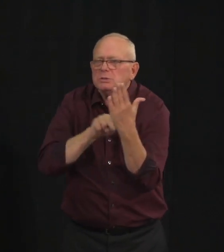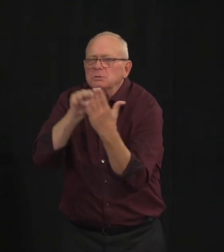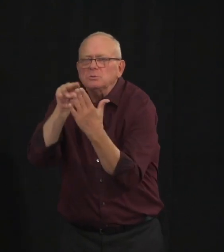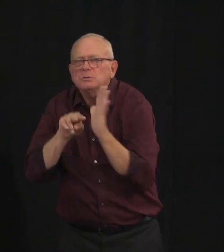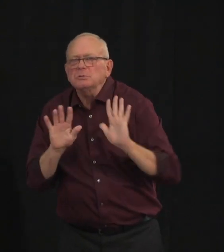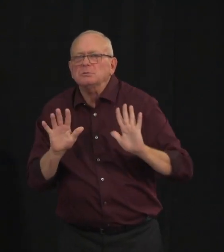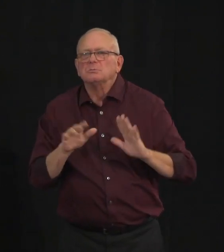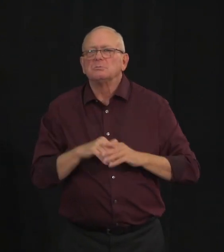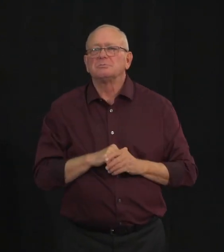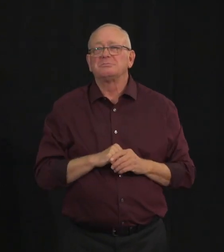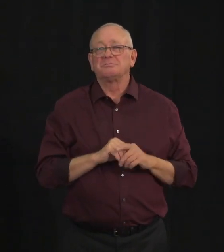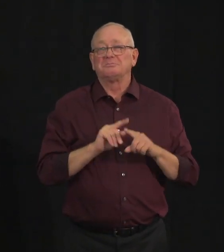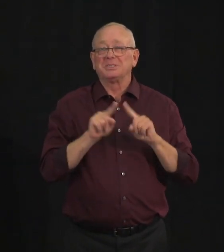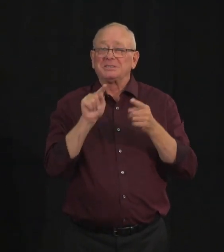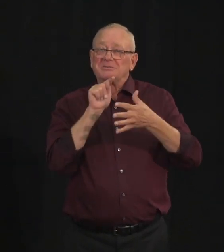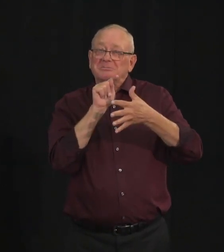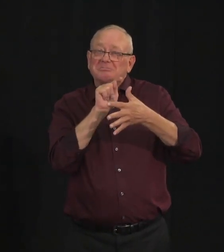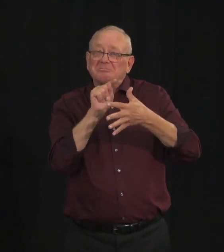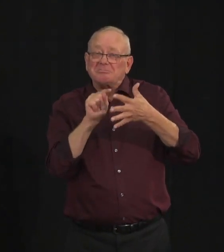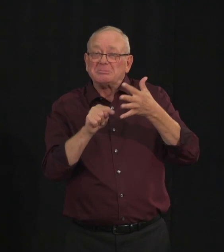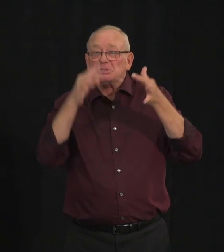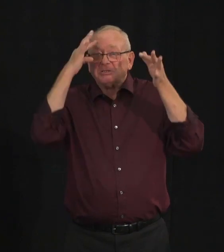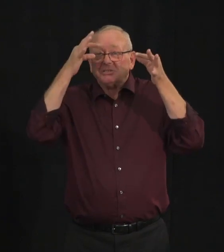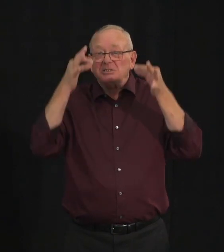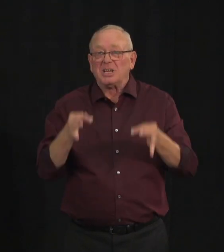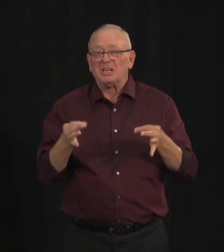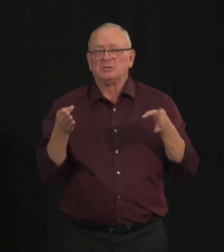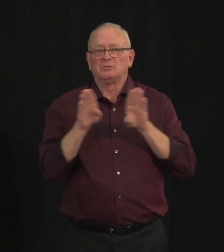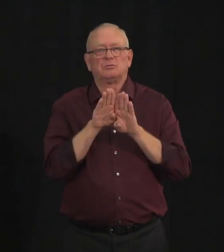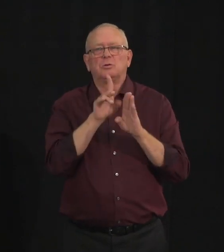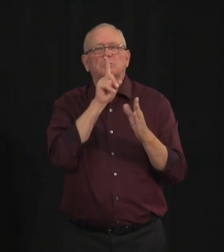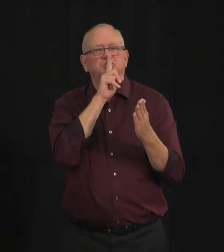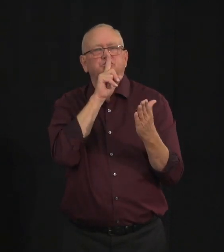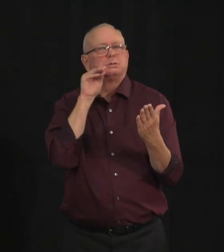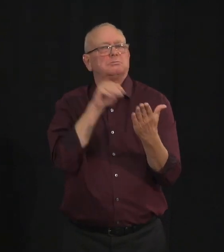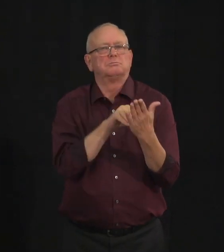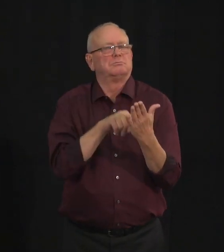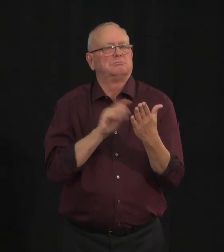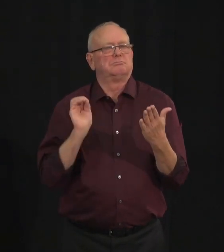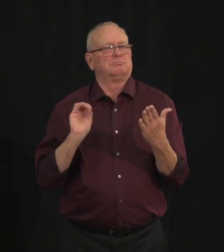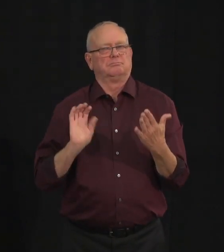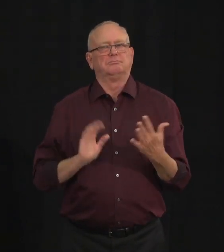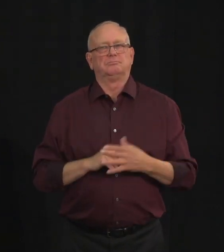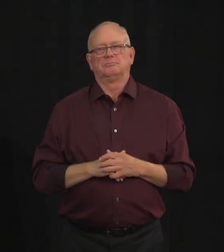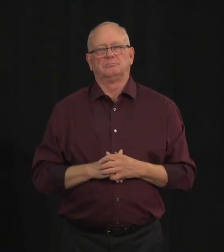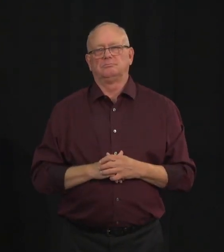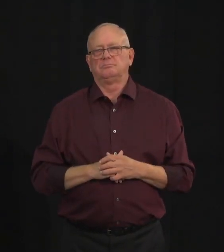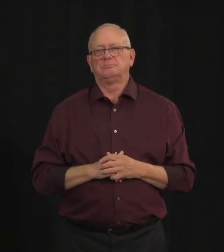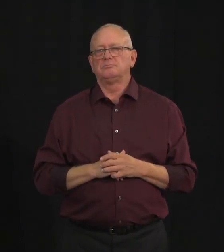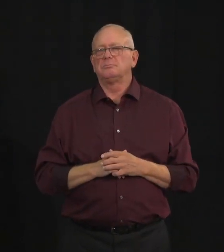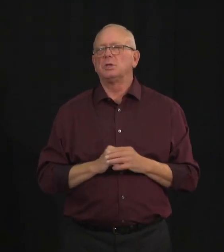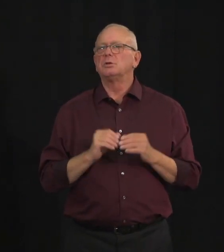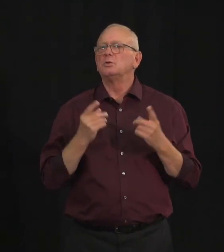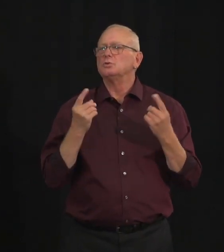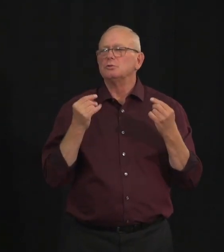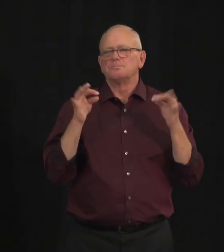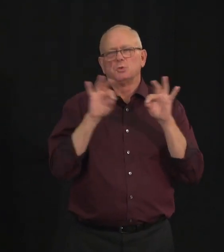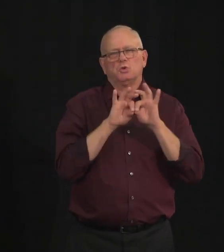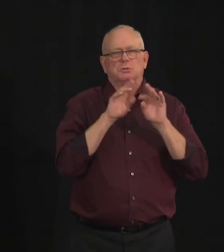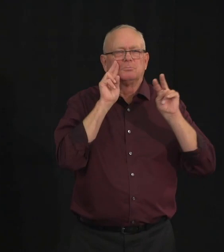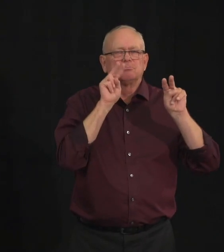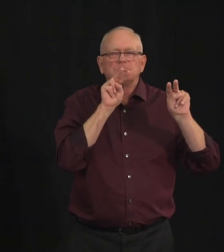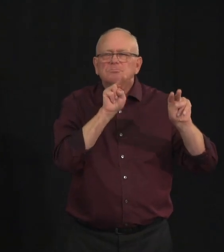triggers for school closure. We will be carefully monitoring the implementation of in-school learning in Alberta.